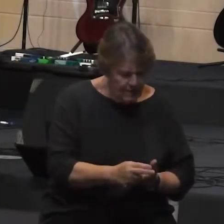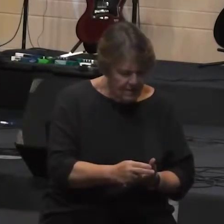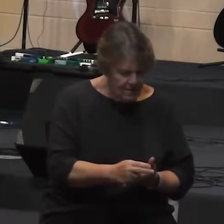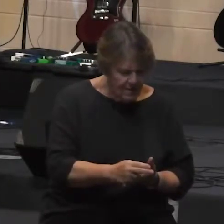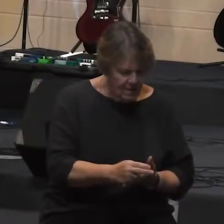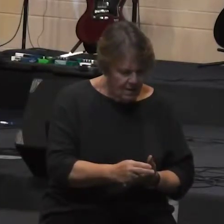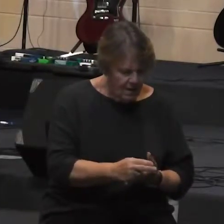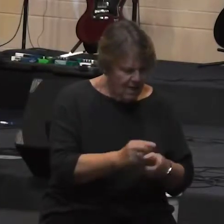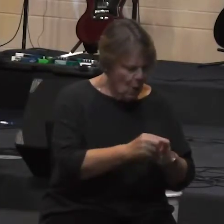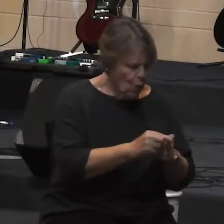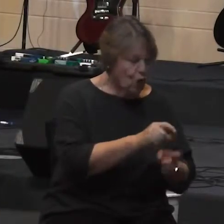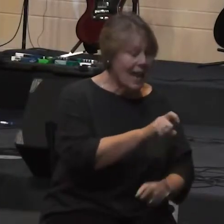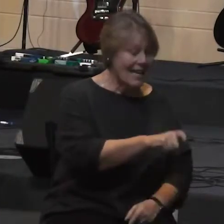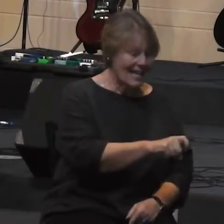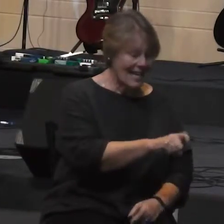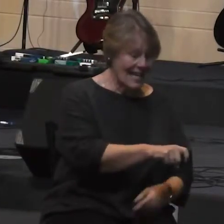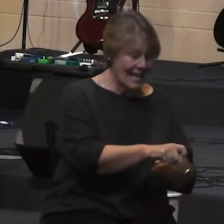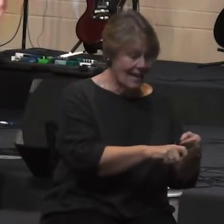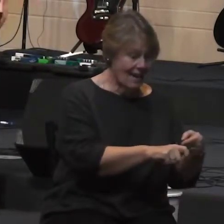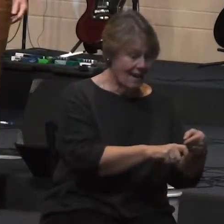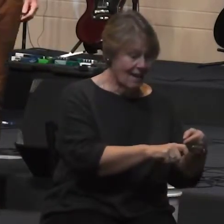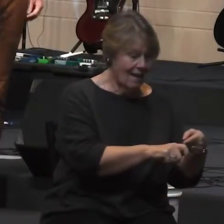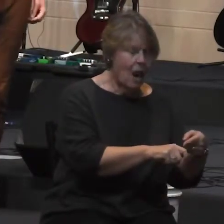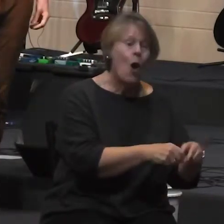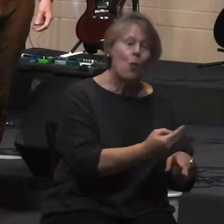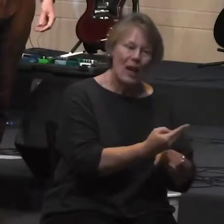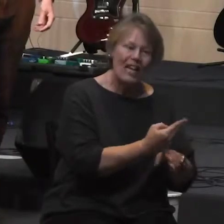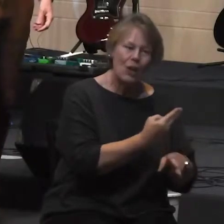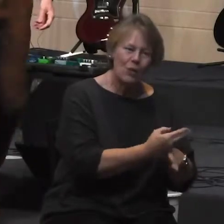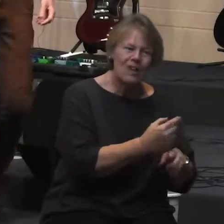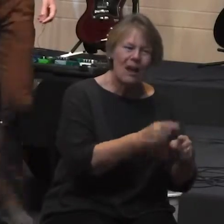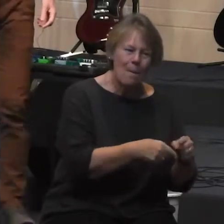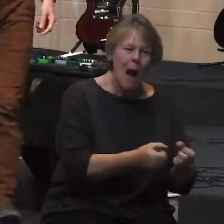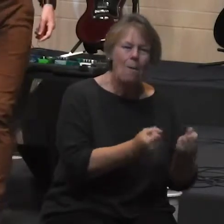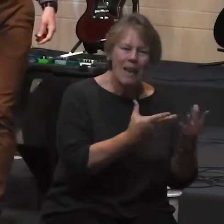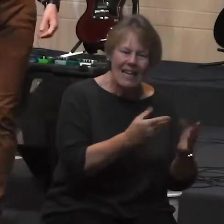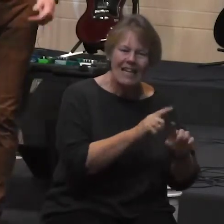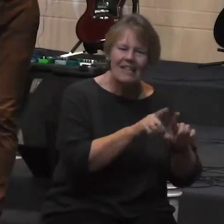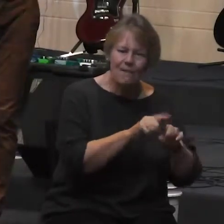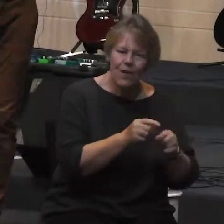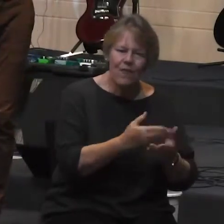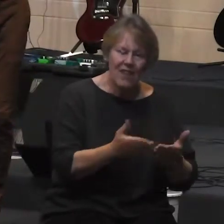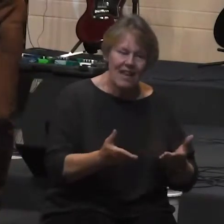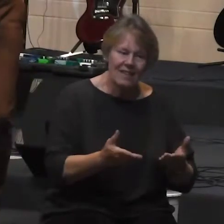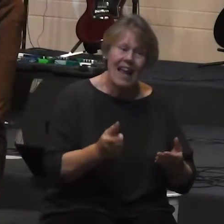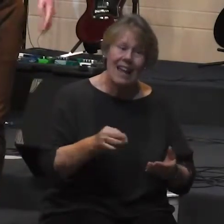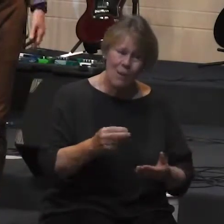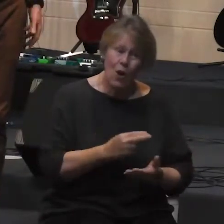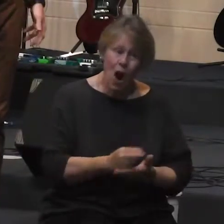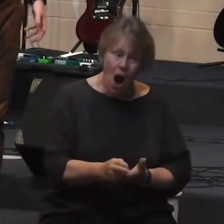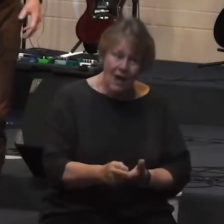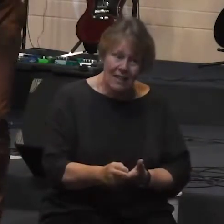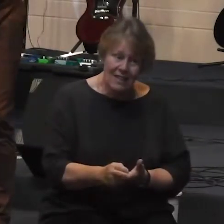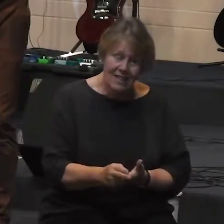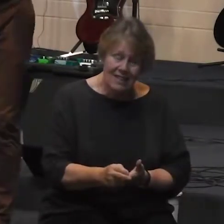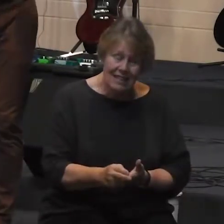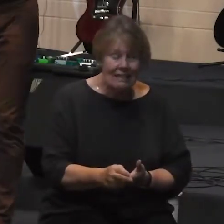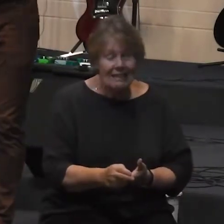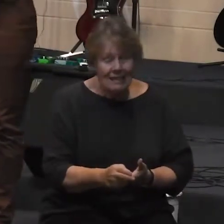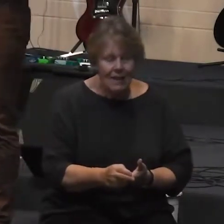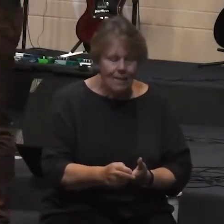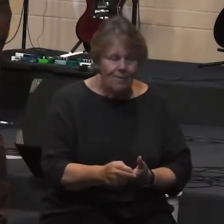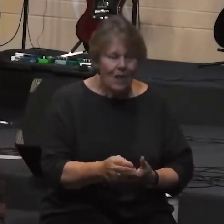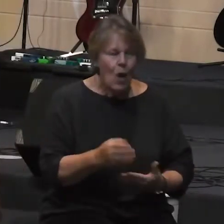need to refer to a lot of different things. And if we're honest, much of the time we might say, we might use the phrase,